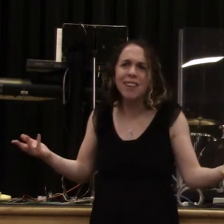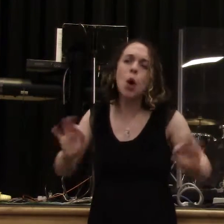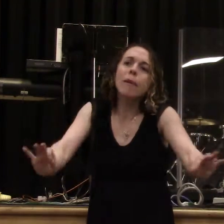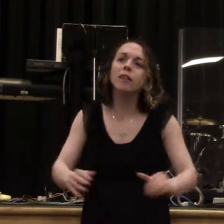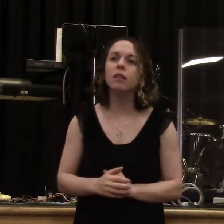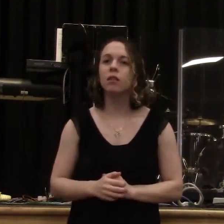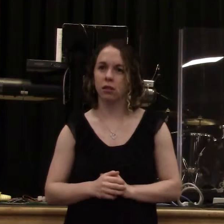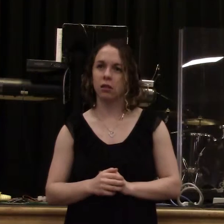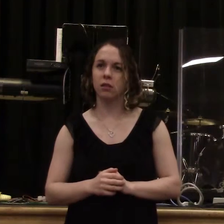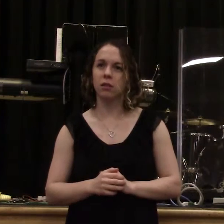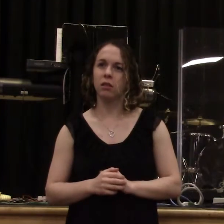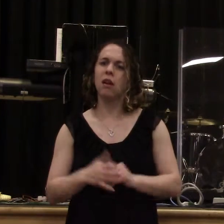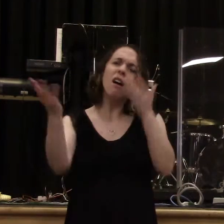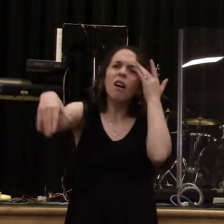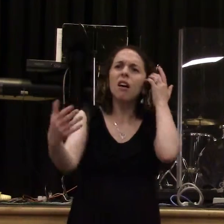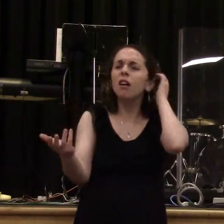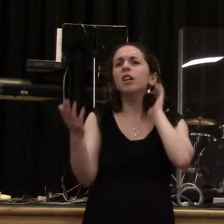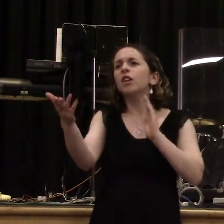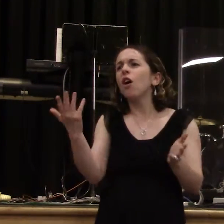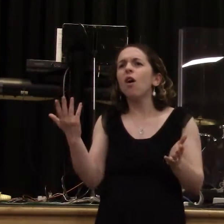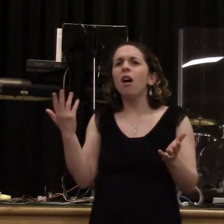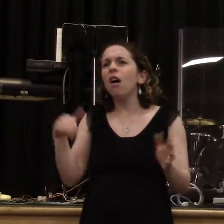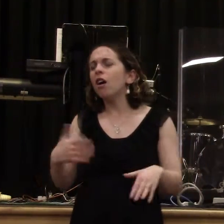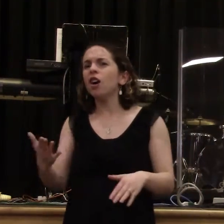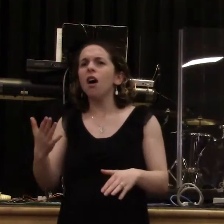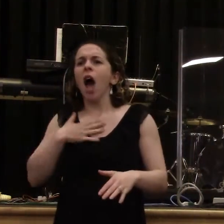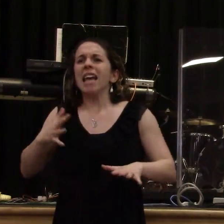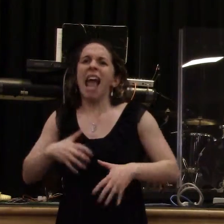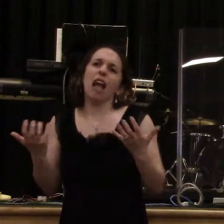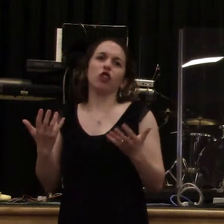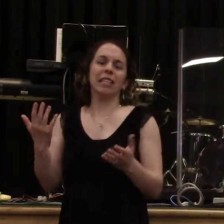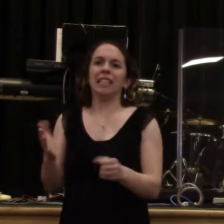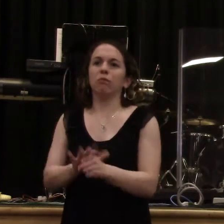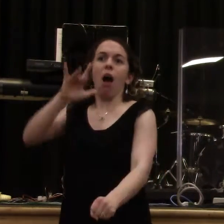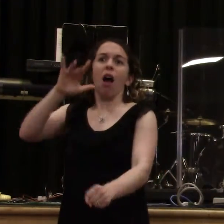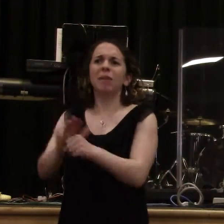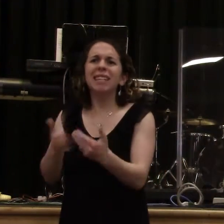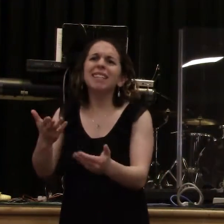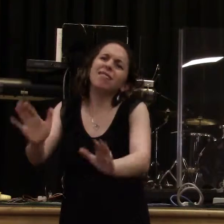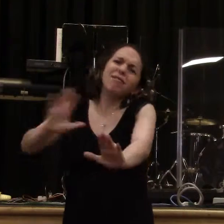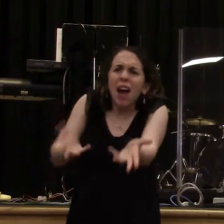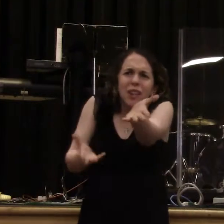that sin. How could you willfully play around with something that caused Jesus' life? That's not love.